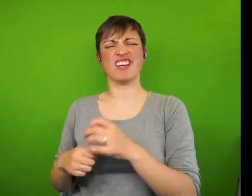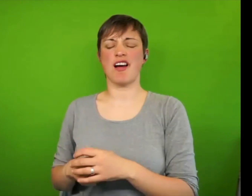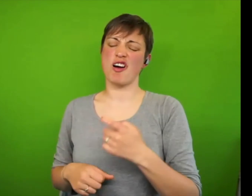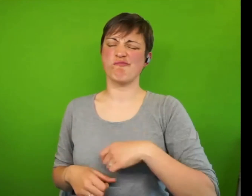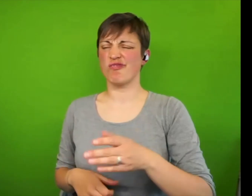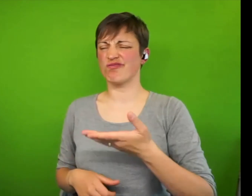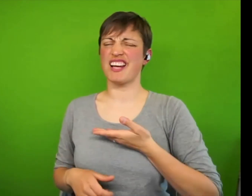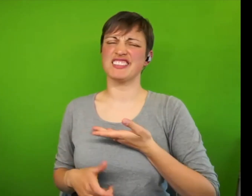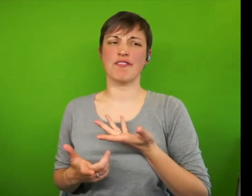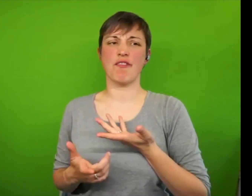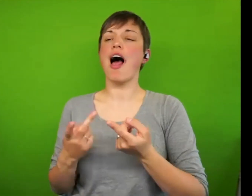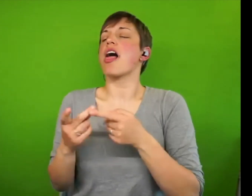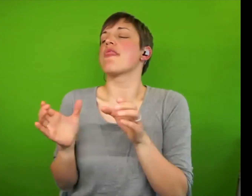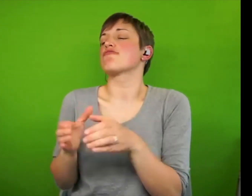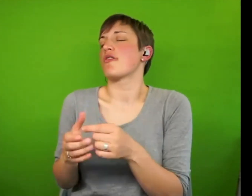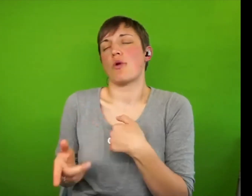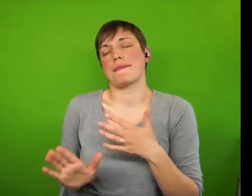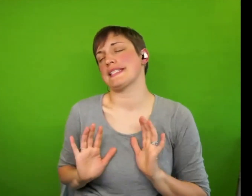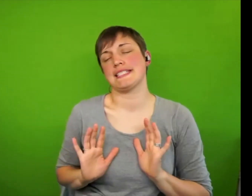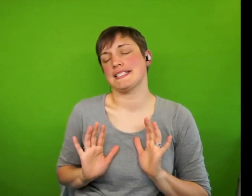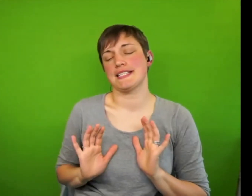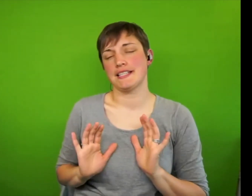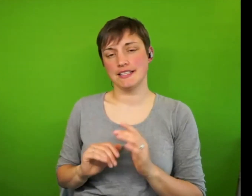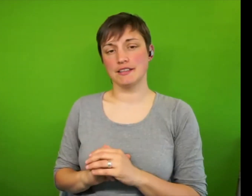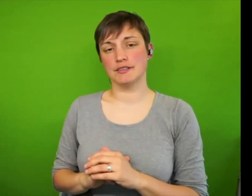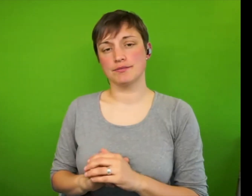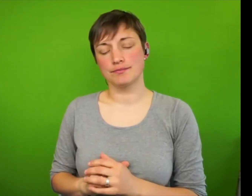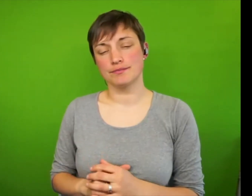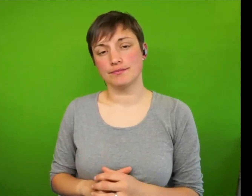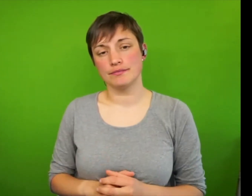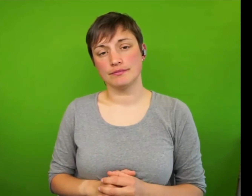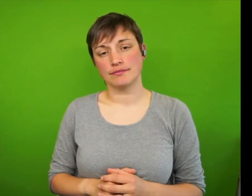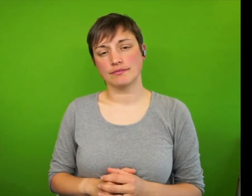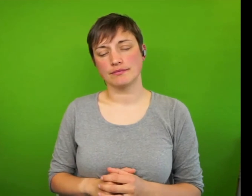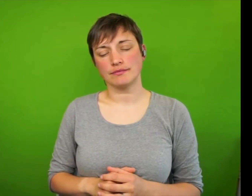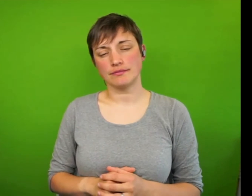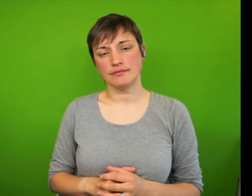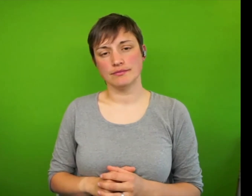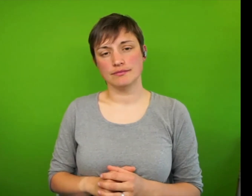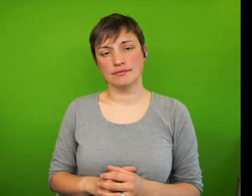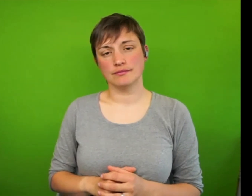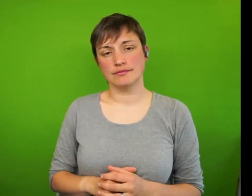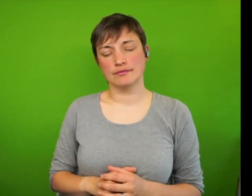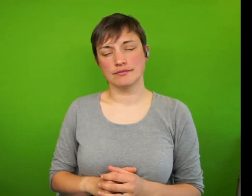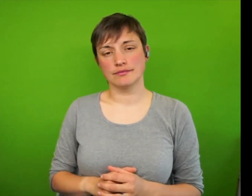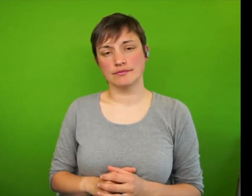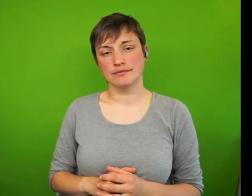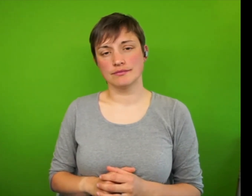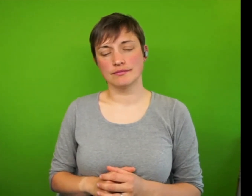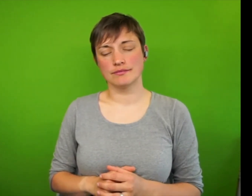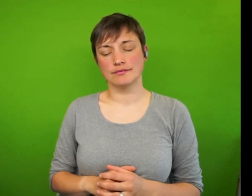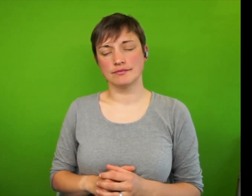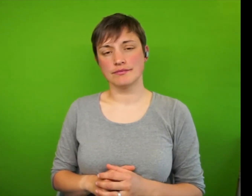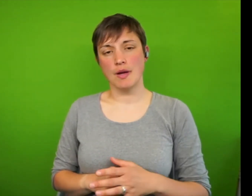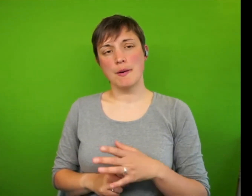yeah, for other groups, not for them. But emphasizing what it, how